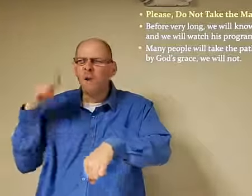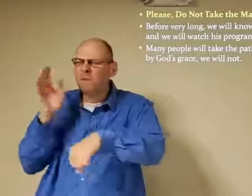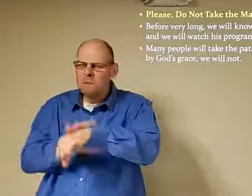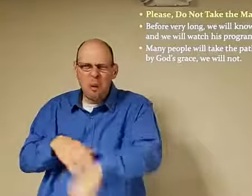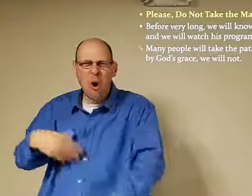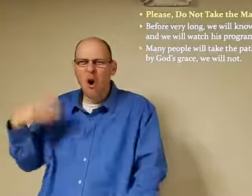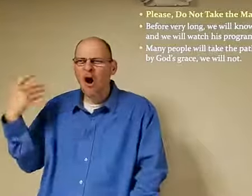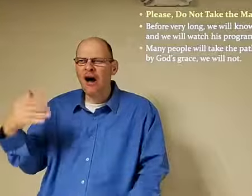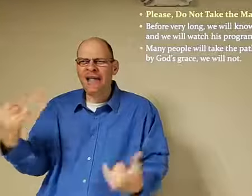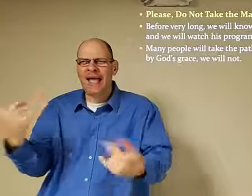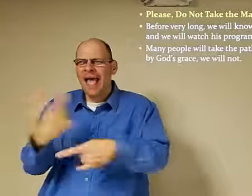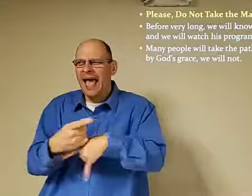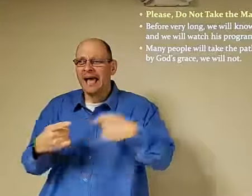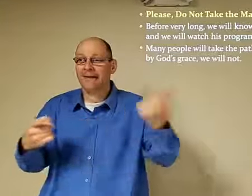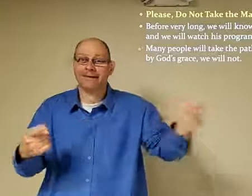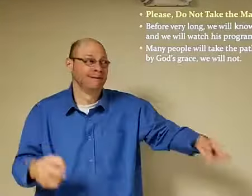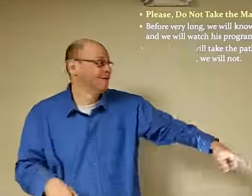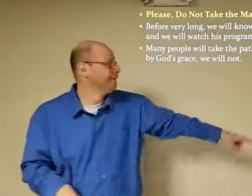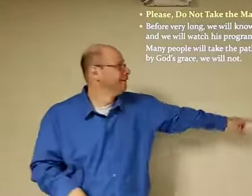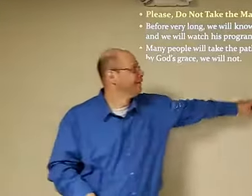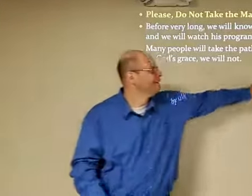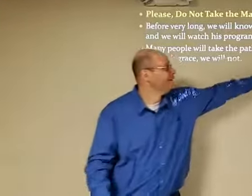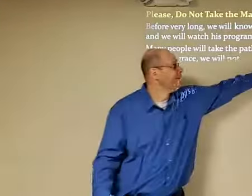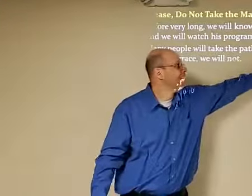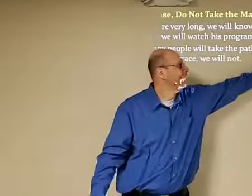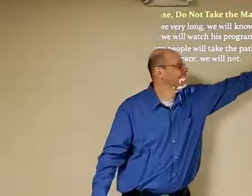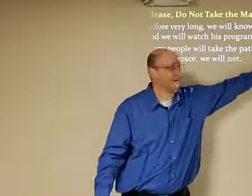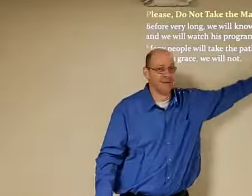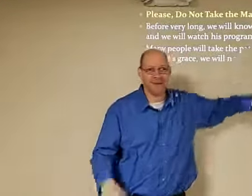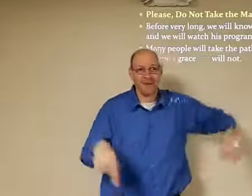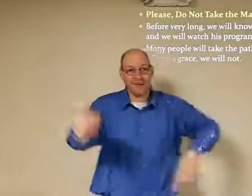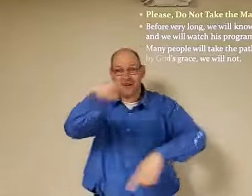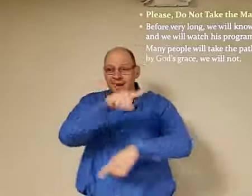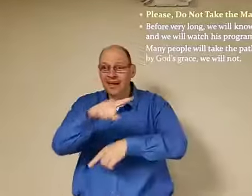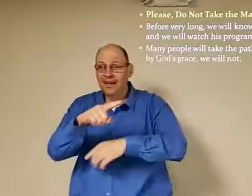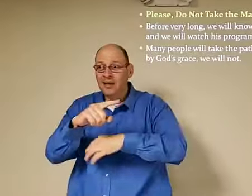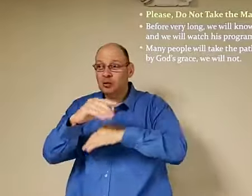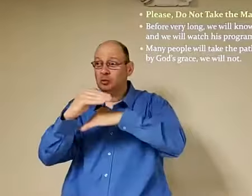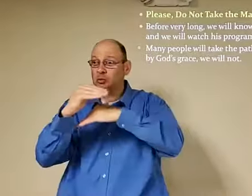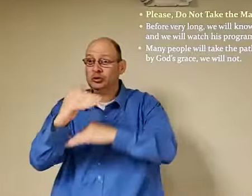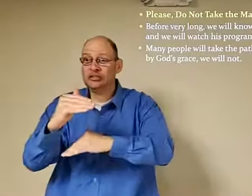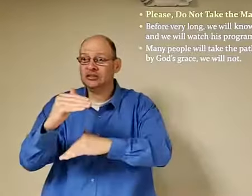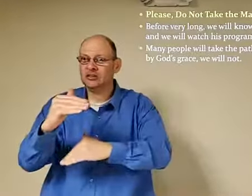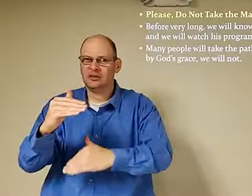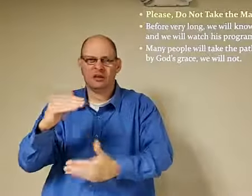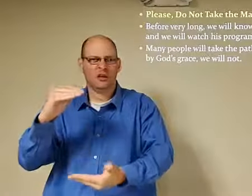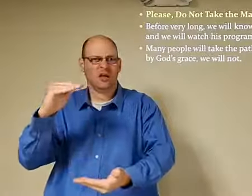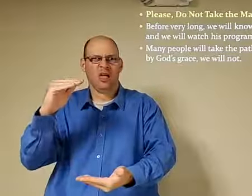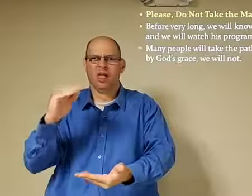spoiled generation we're just very spoiled today that's what you can call the path of least resistance